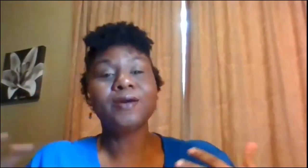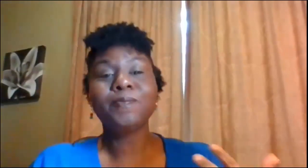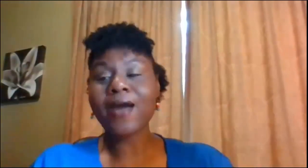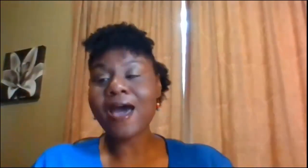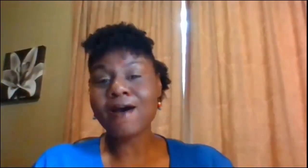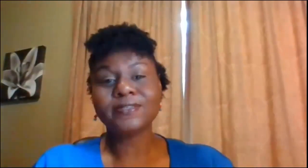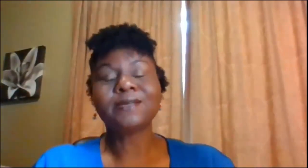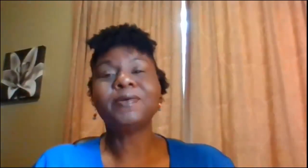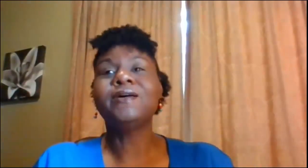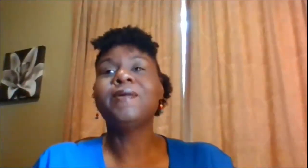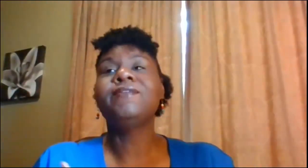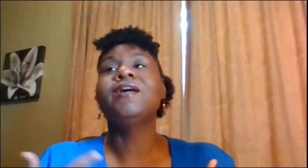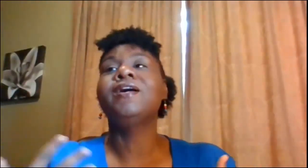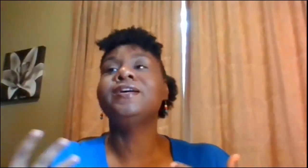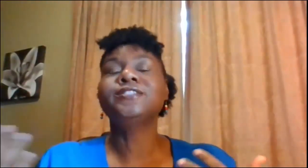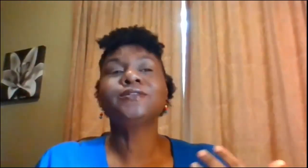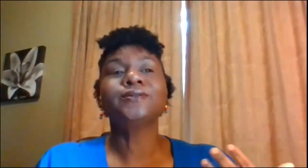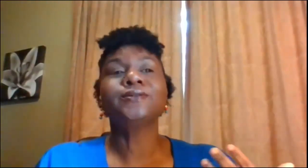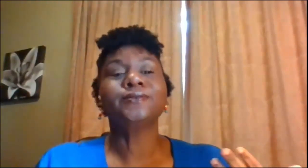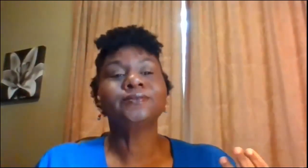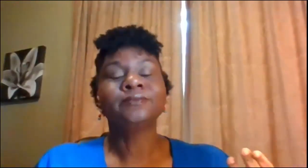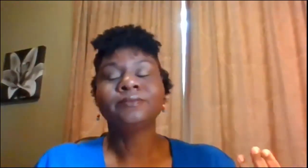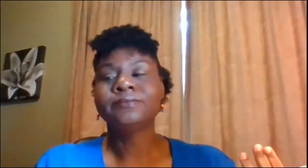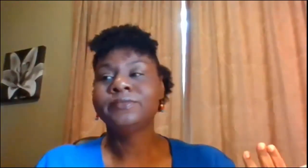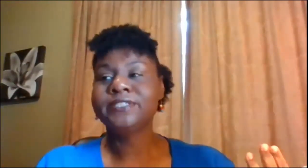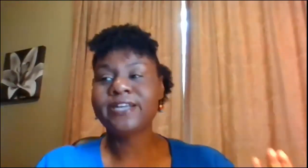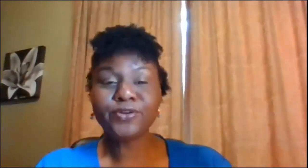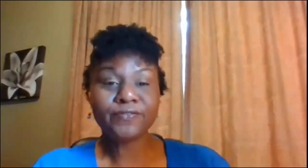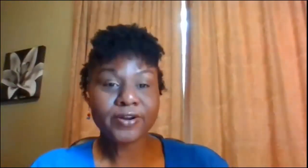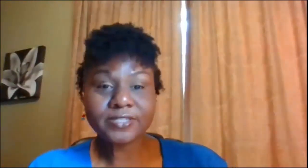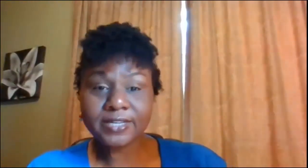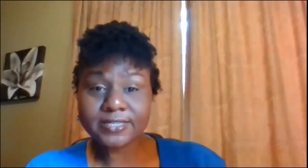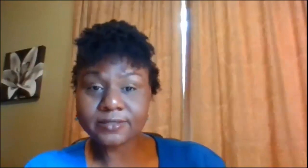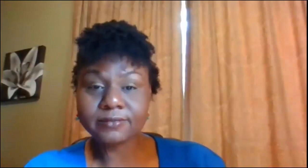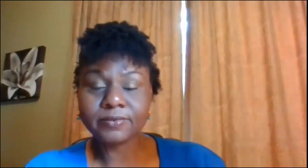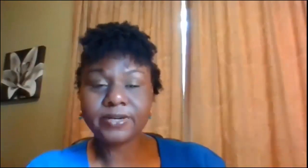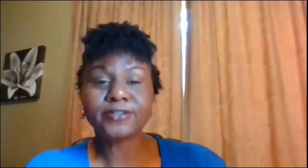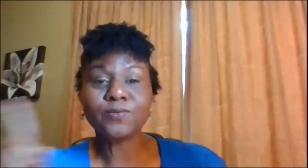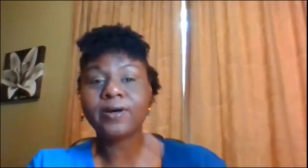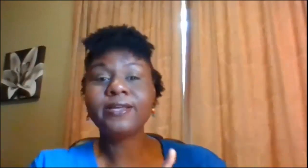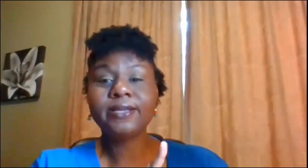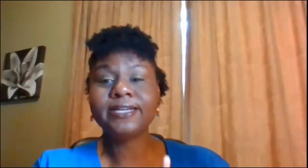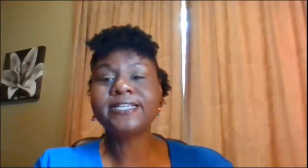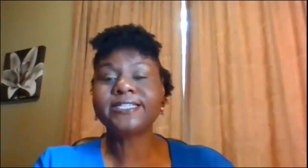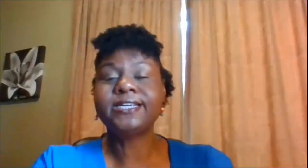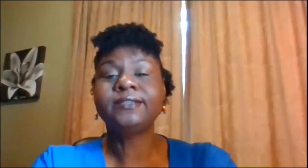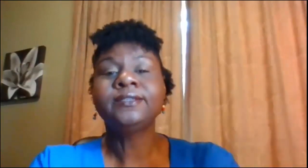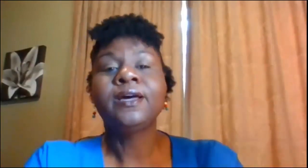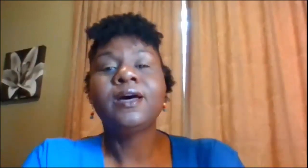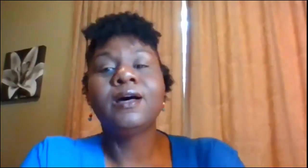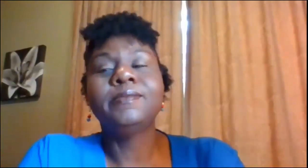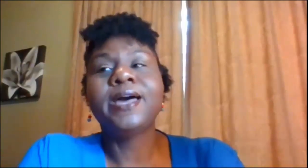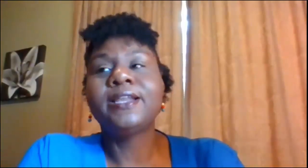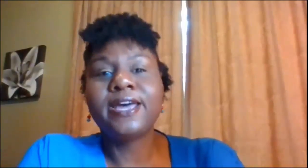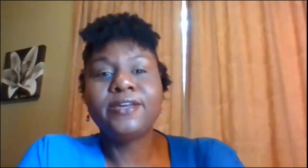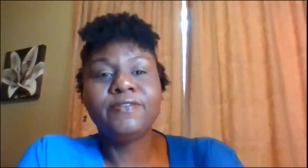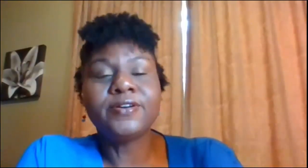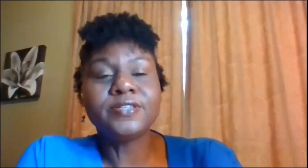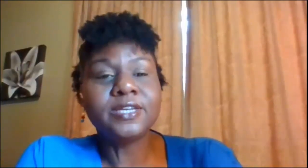very proud some of them have gone to deaf universities there's one in DC Gallaudet University